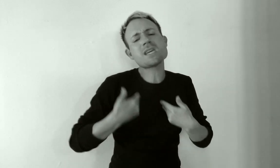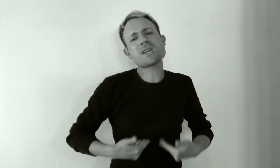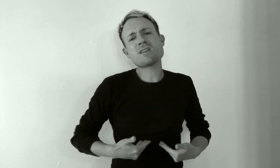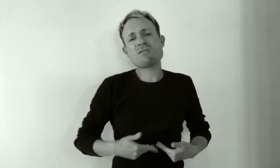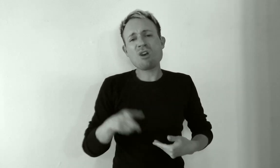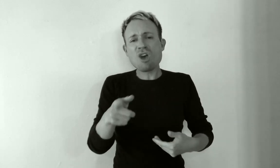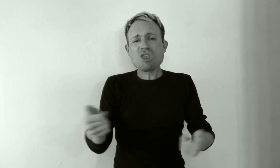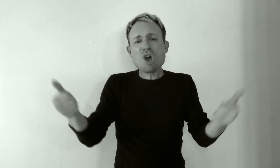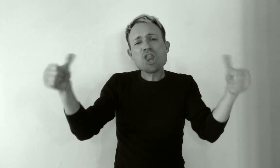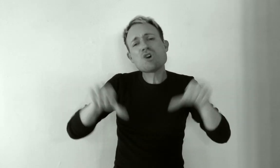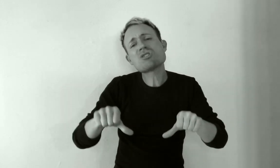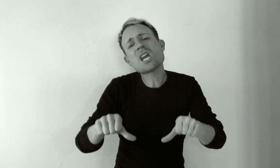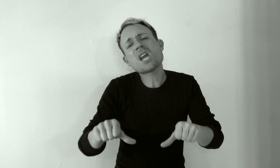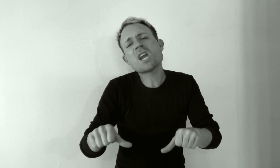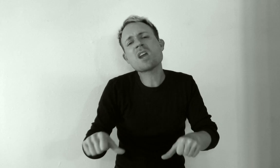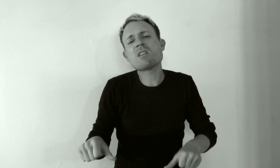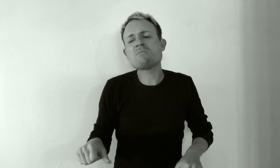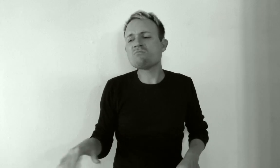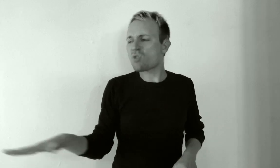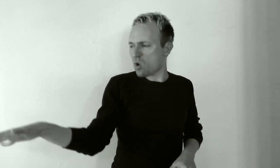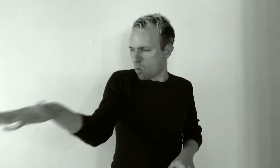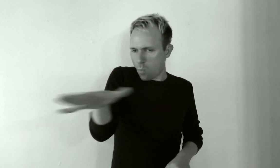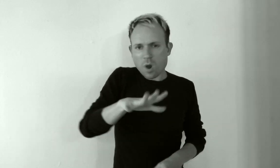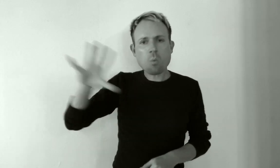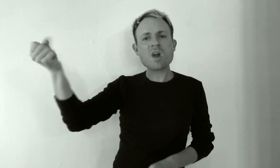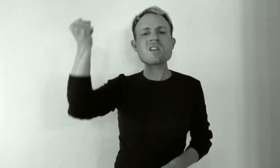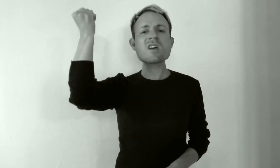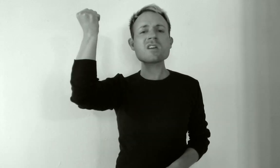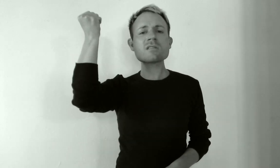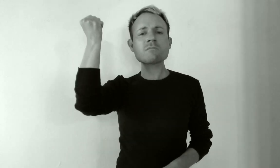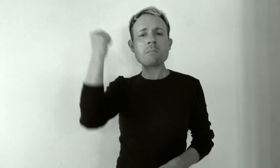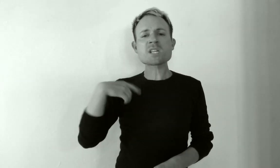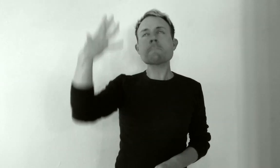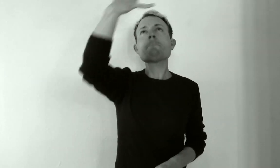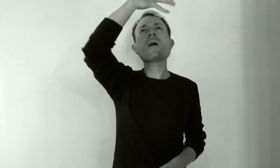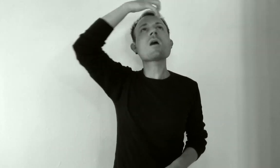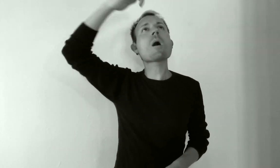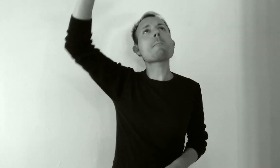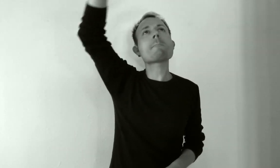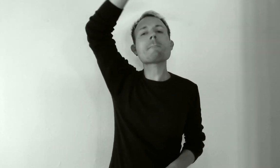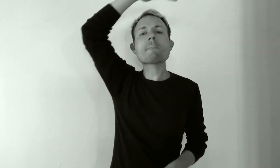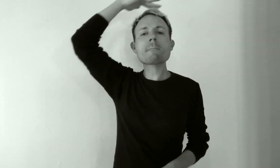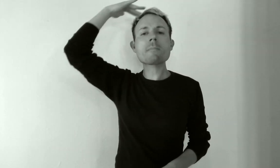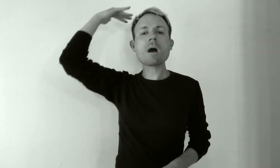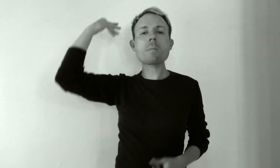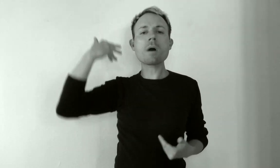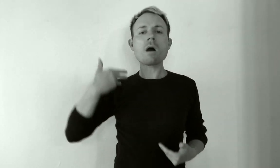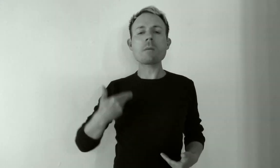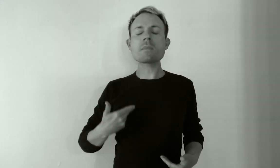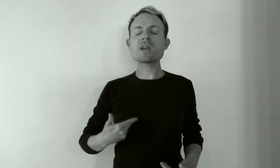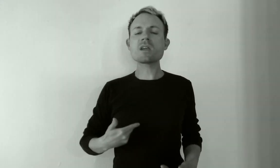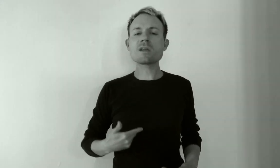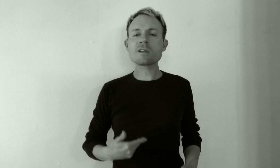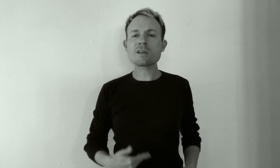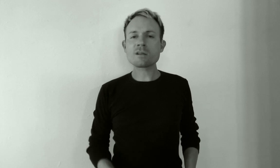You're losing, we're winning My spirit above me You